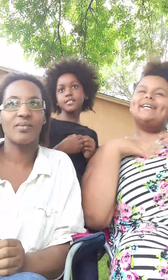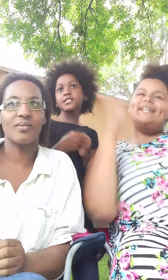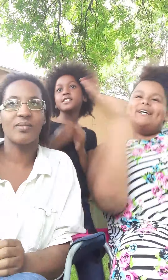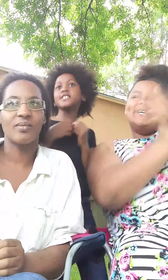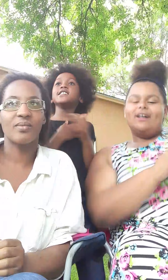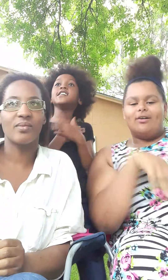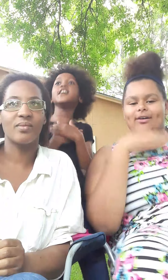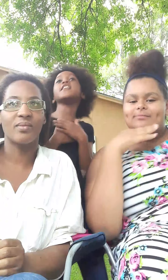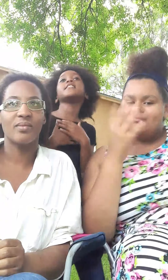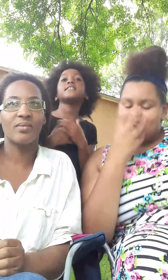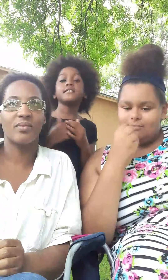Okay